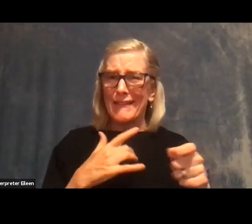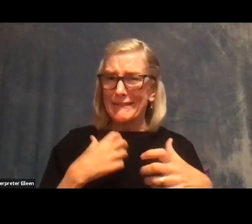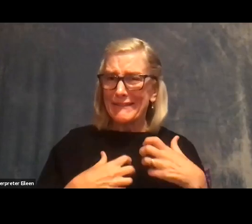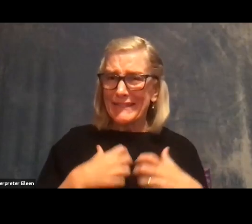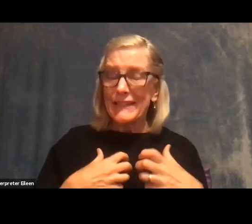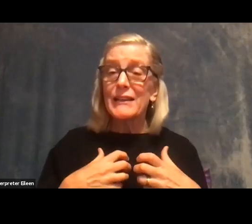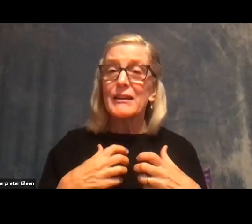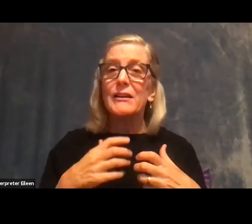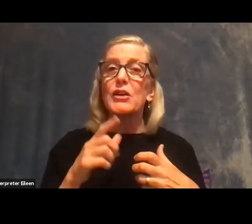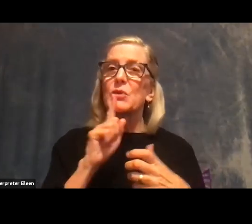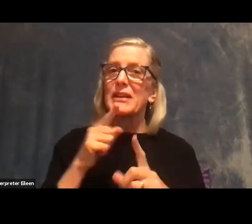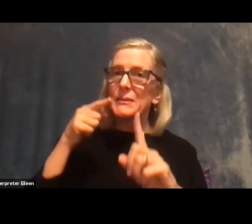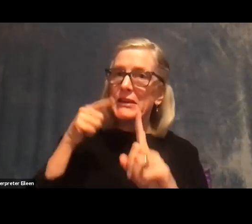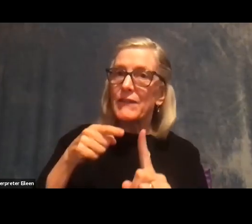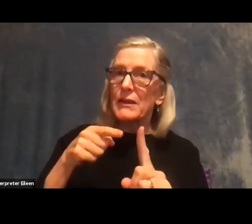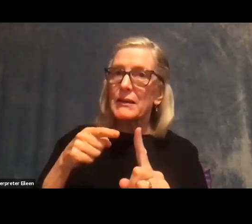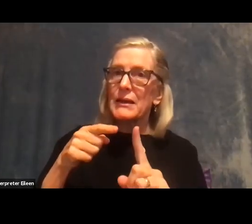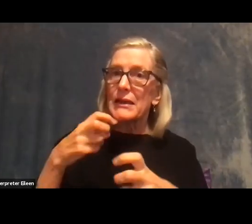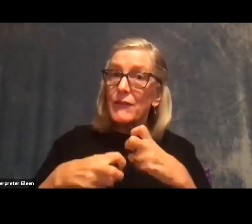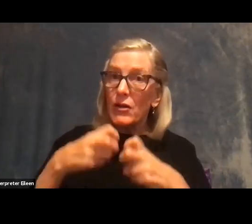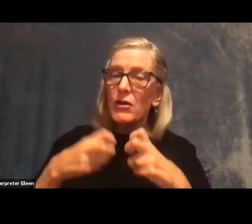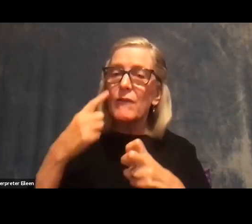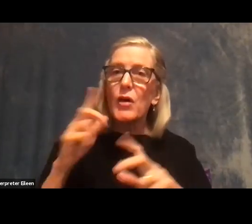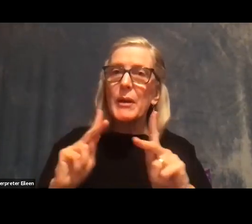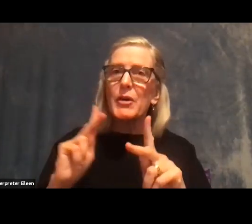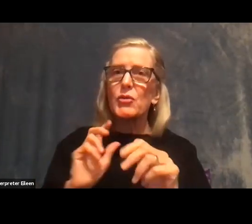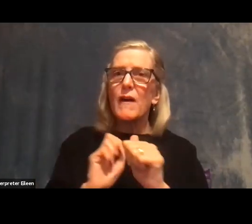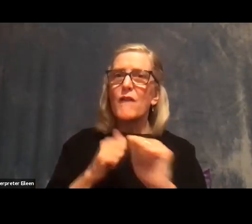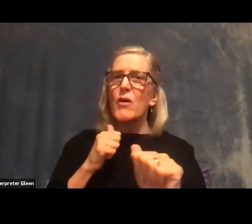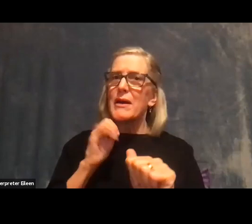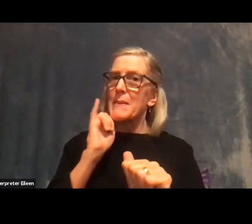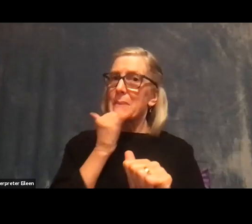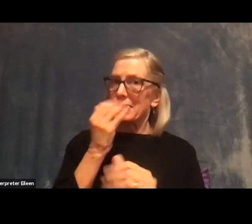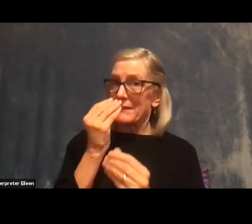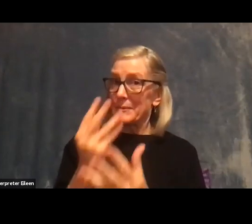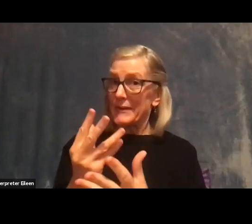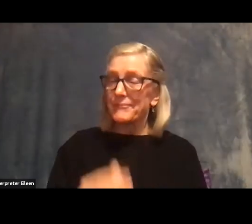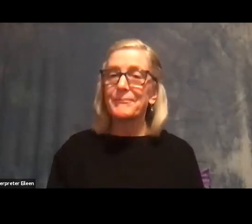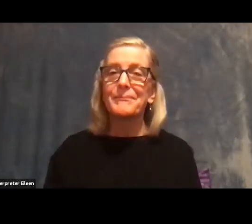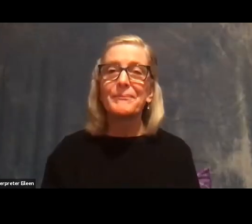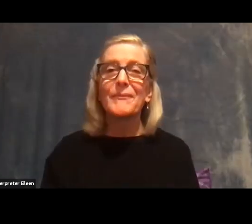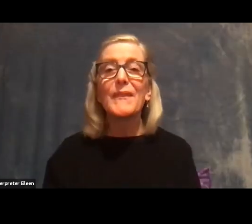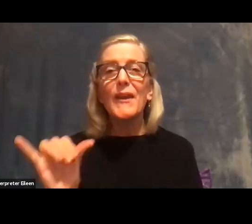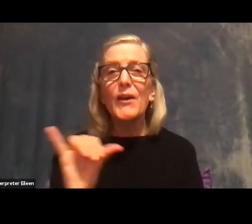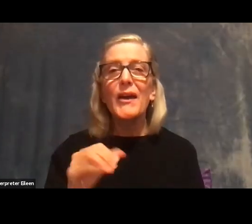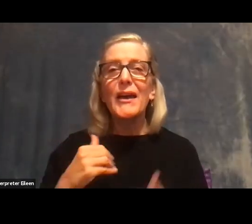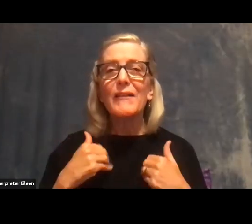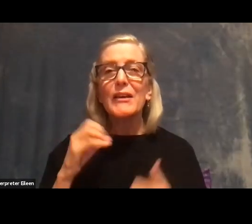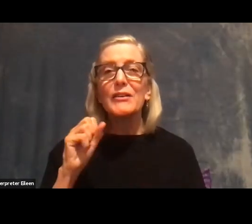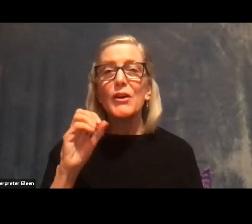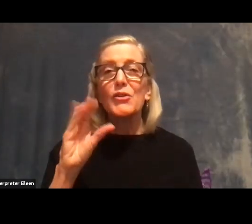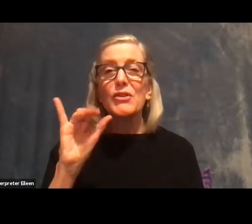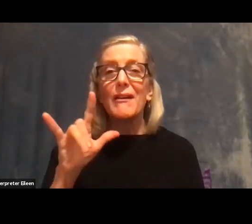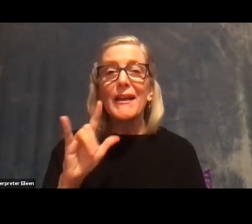know, warding off misinformation and disinformation. And then there are also some social aspects to it. So people who